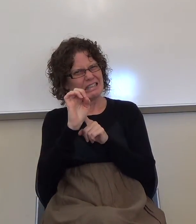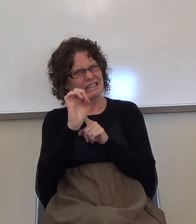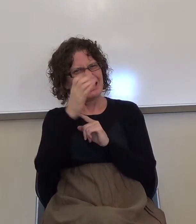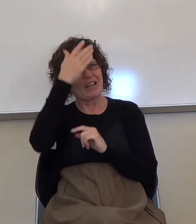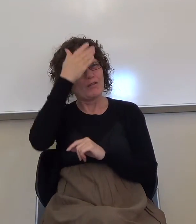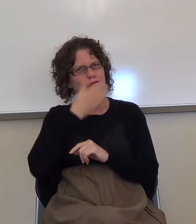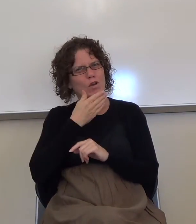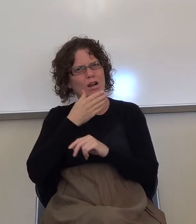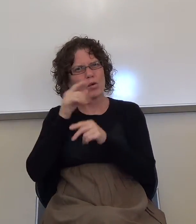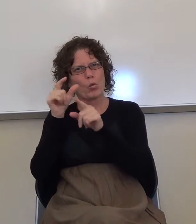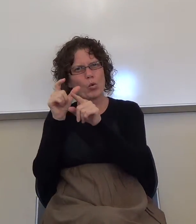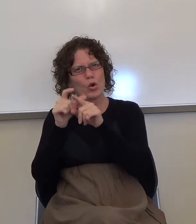on the ground?